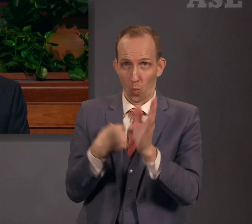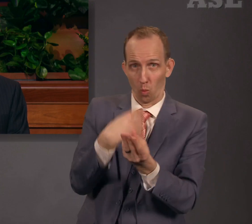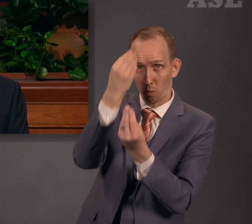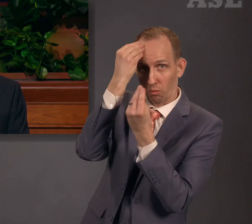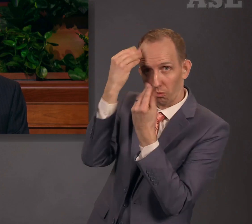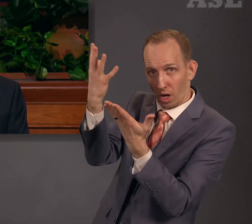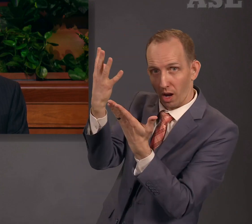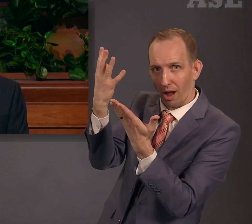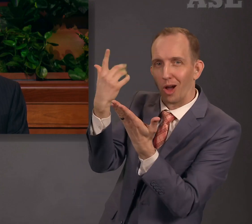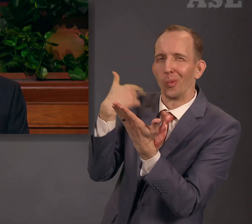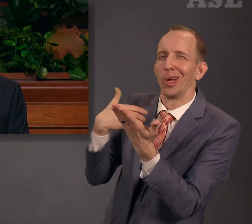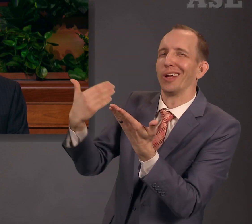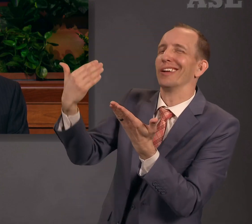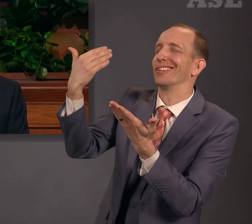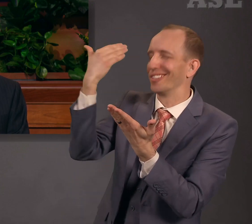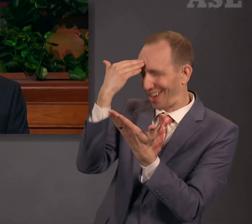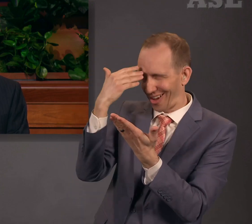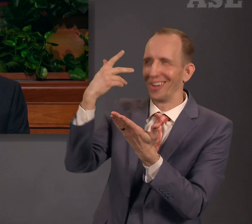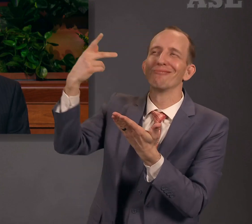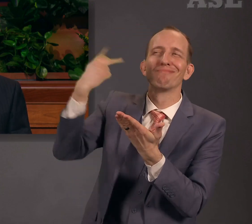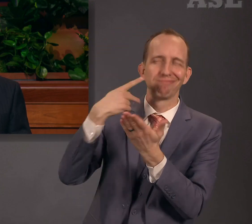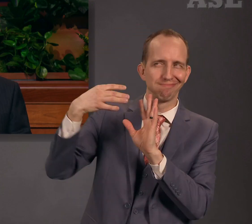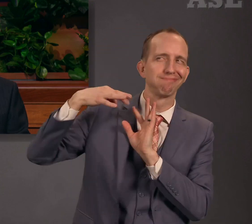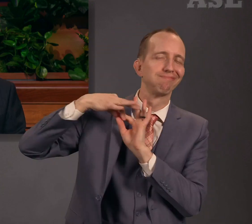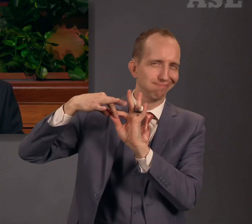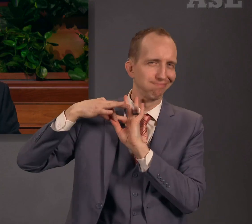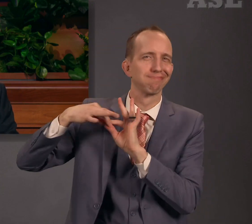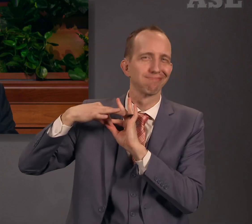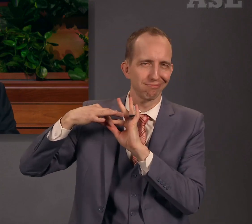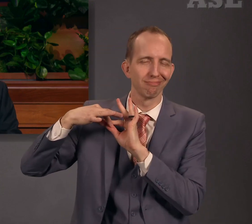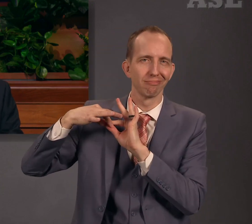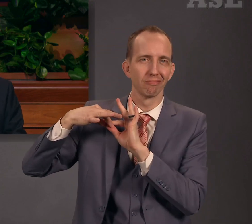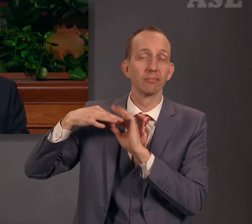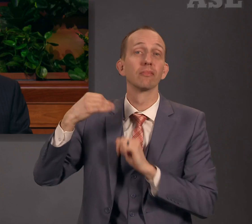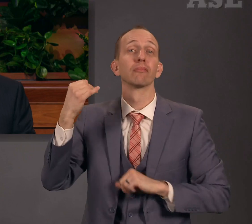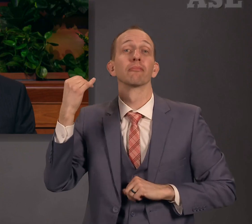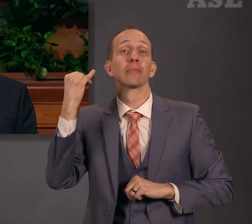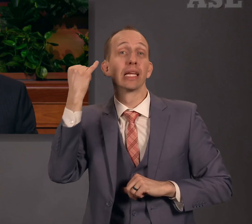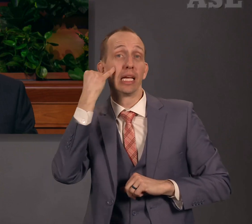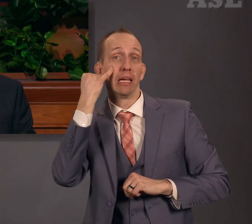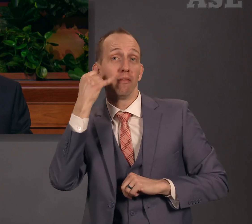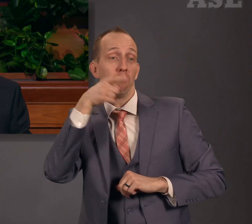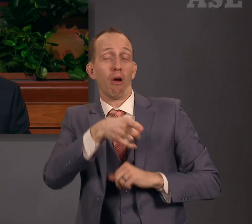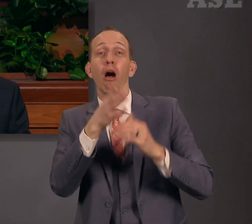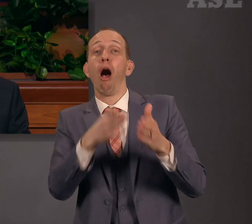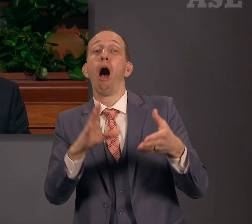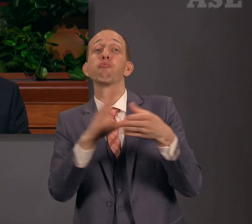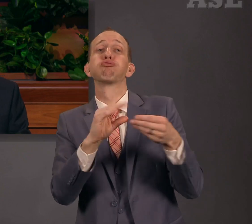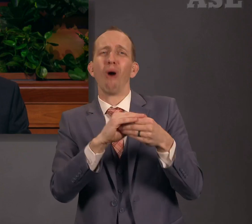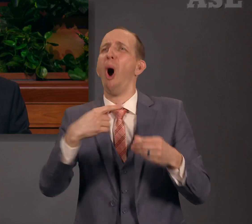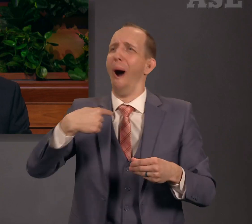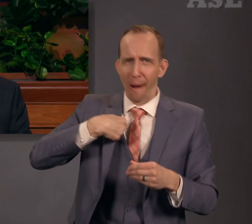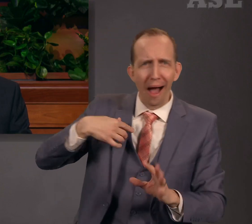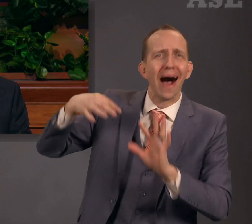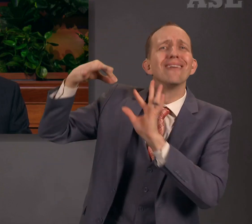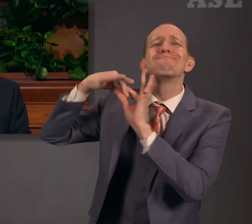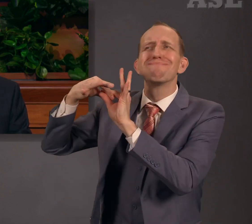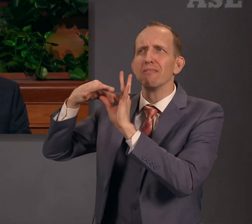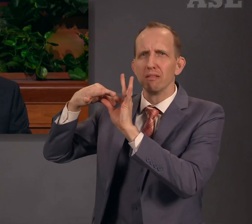keep His commandments. He that saith, I know Him, and keepeth not His commandments, is a liar,